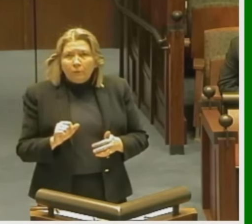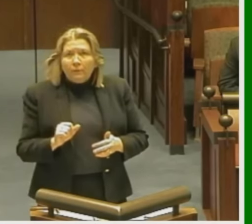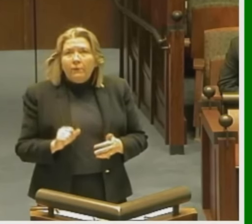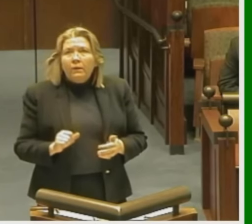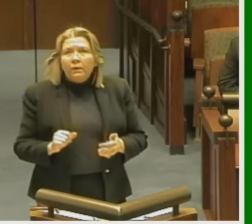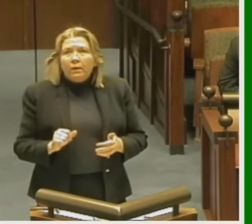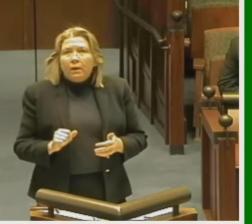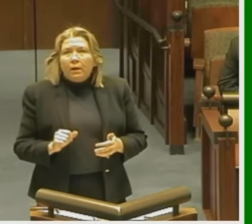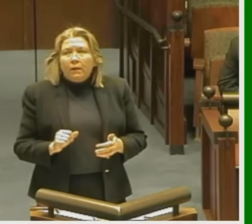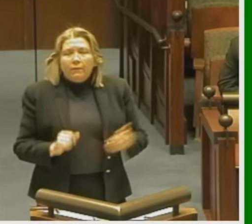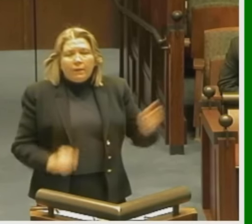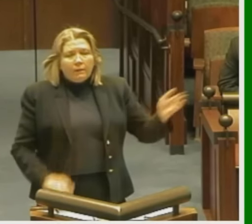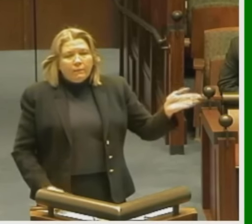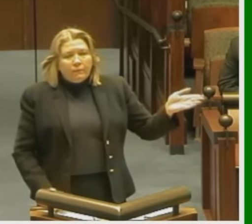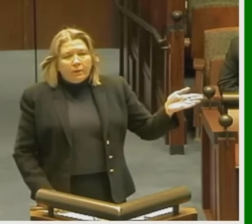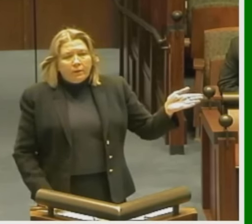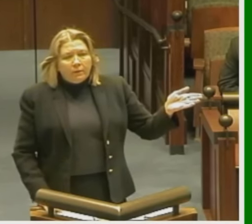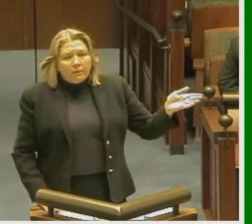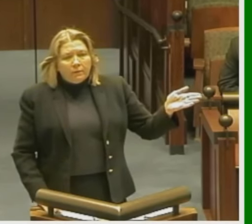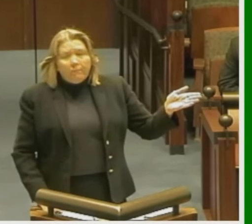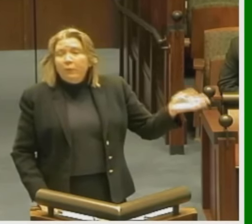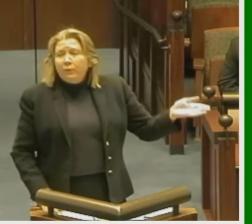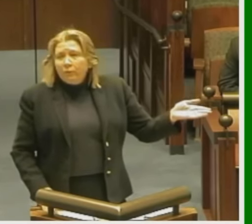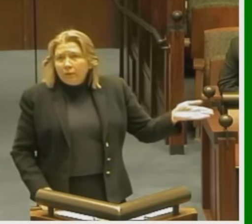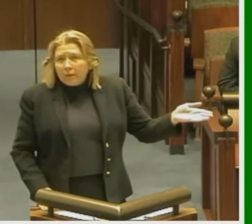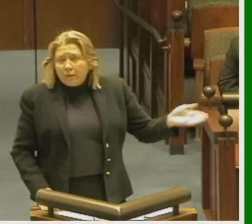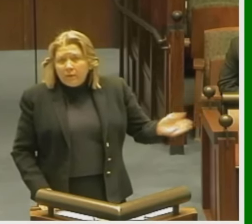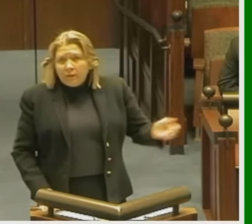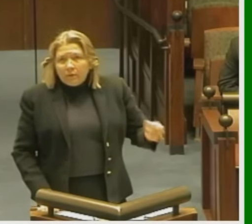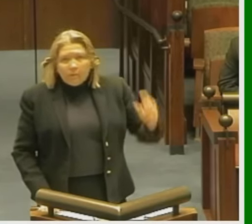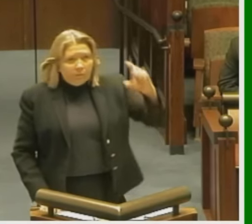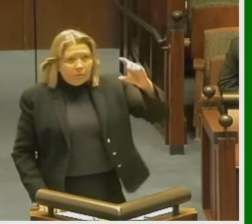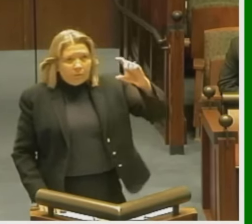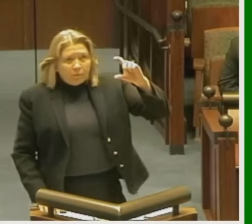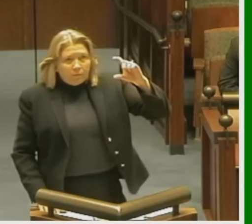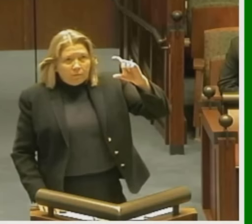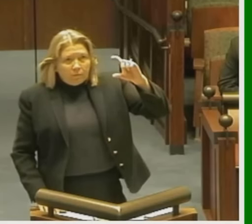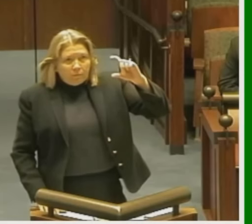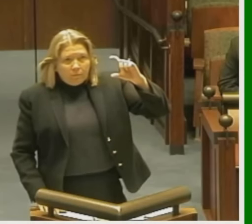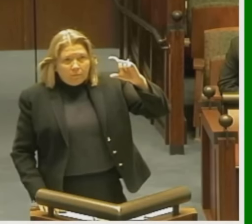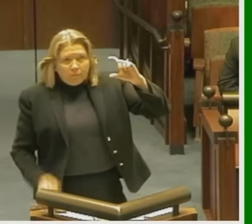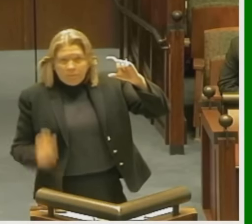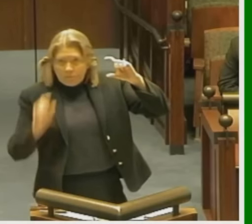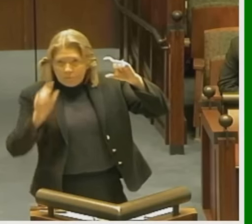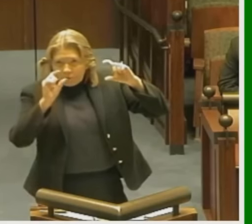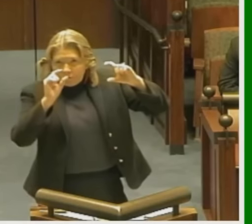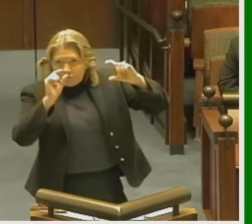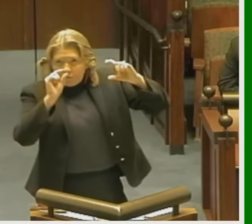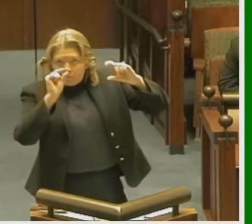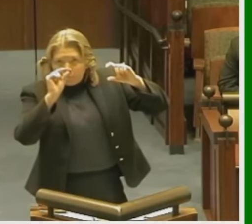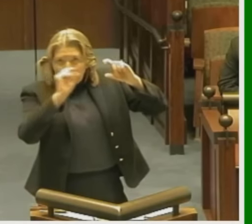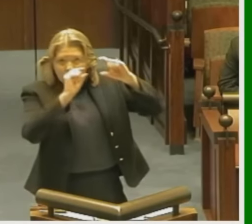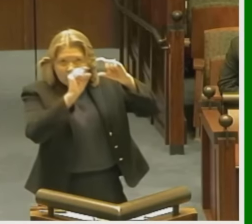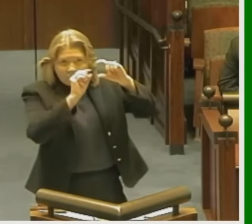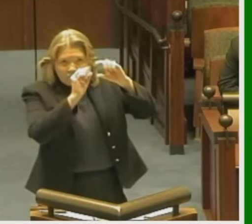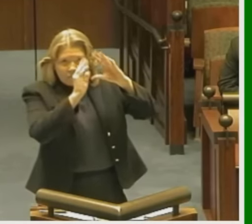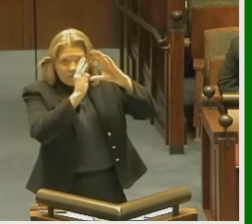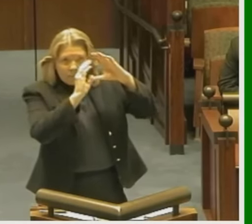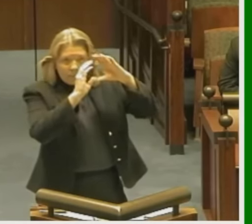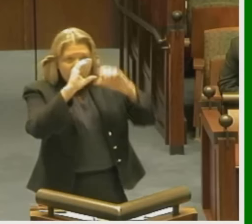formula that veterans get. There's the section of